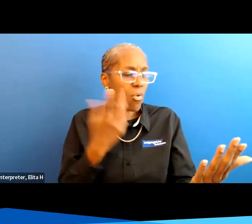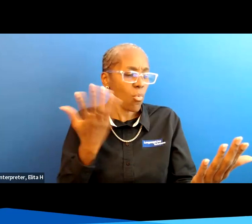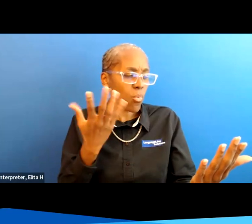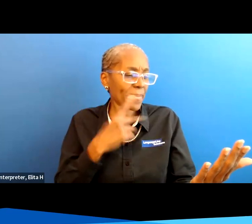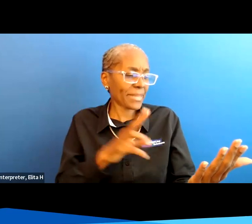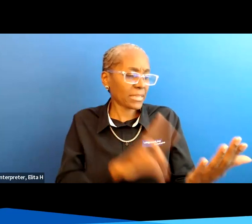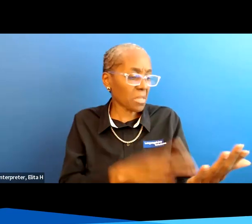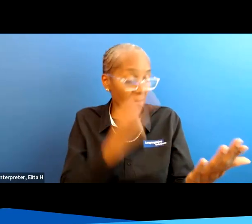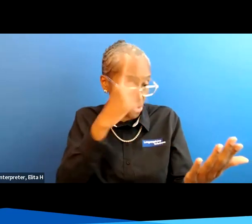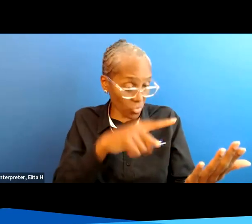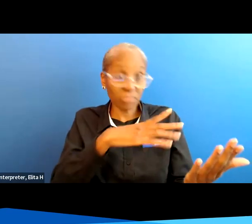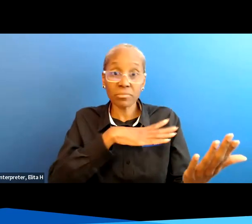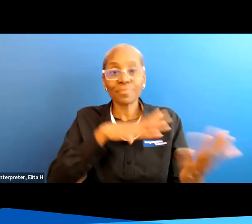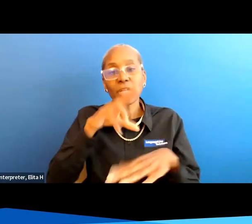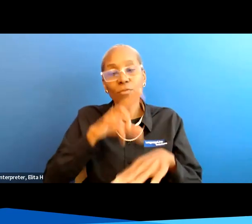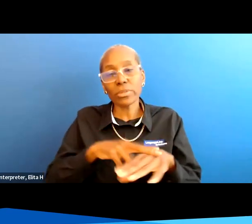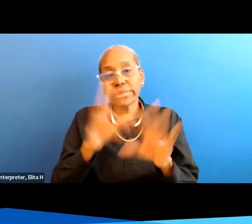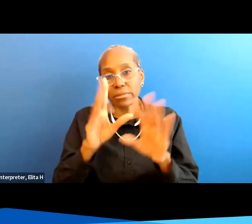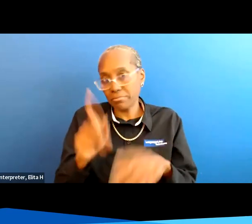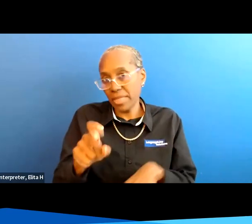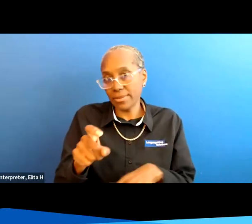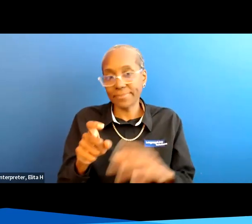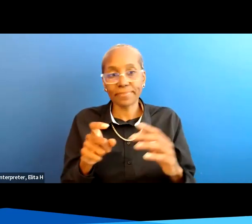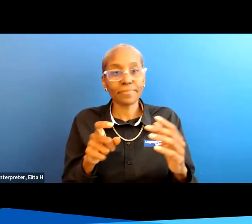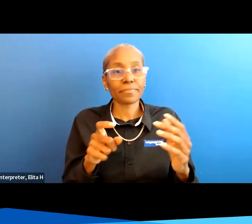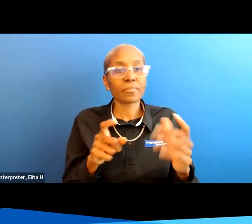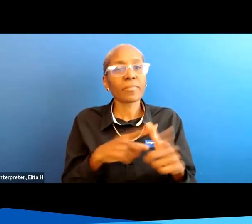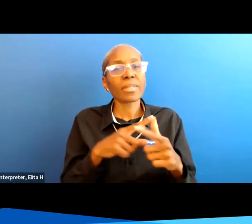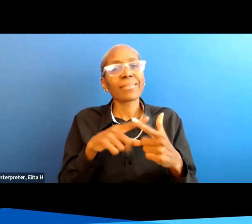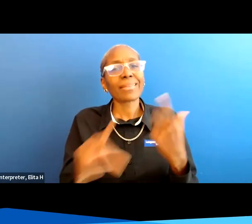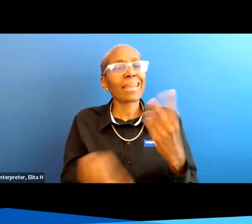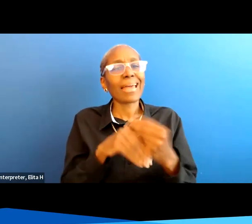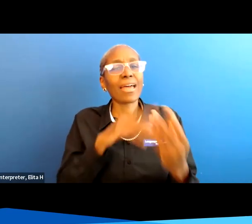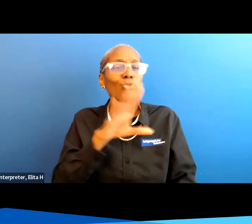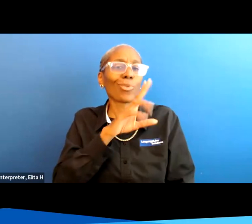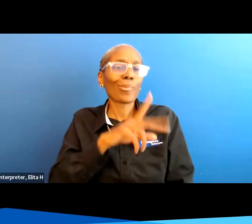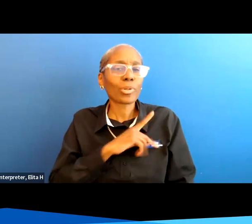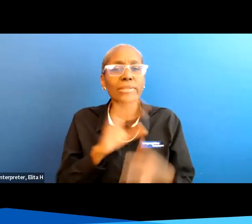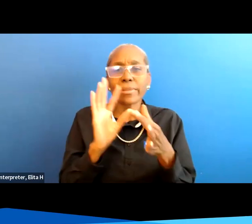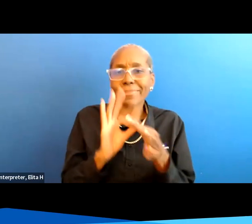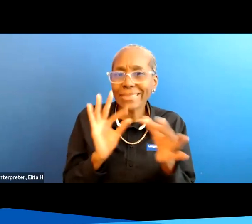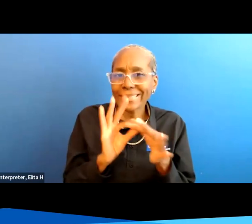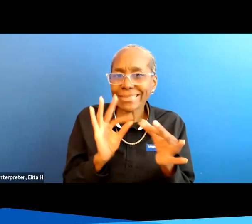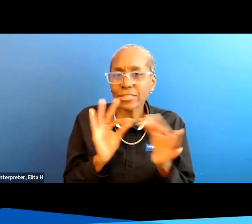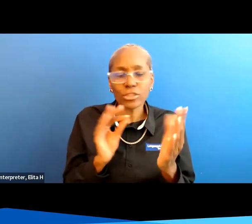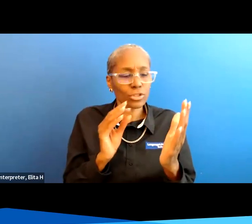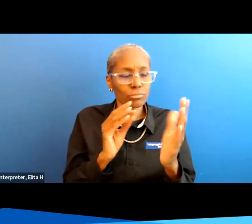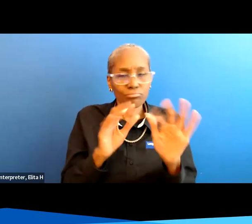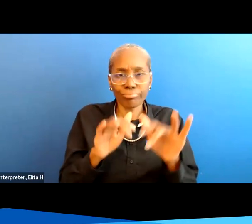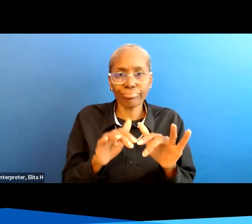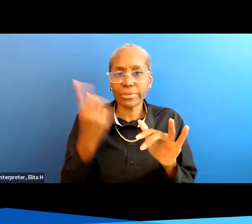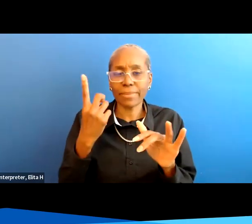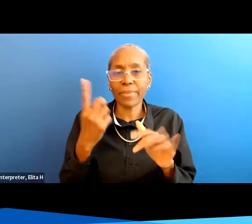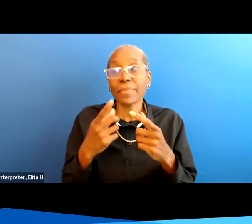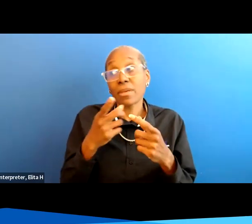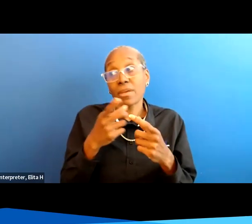sure you're in agreement that's of course that's always a must but then add some personal message to it because there